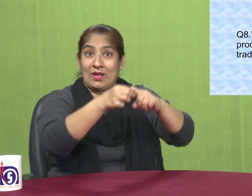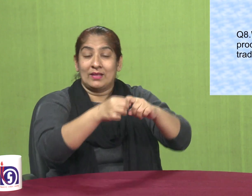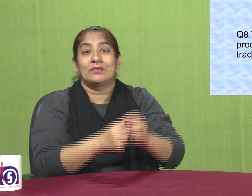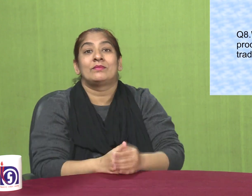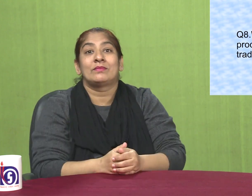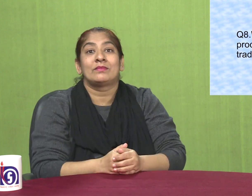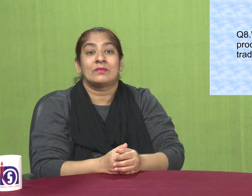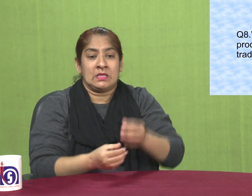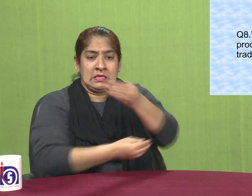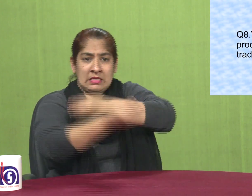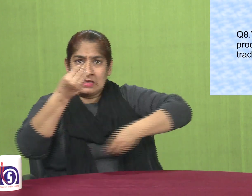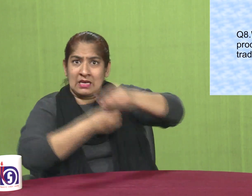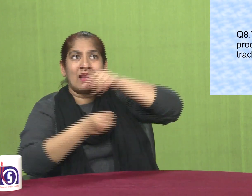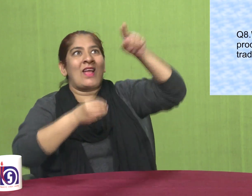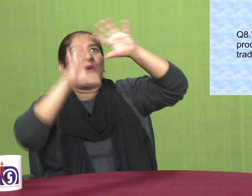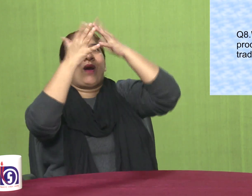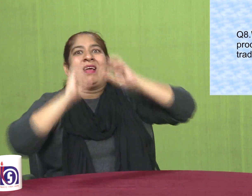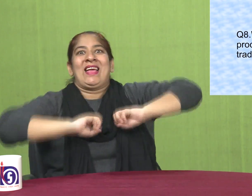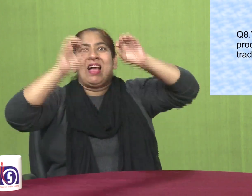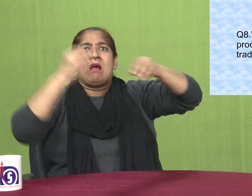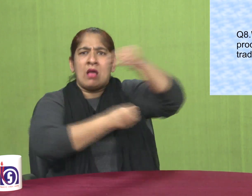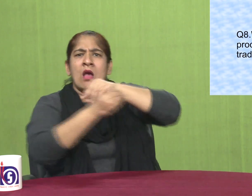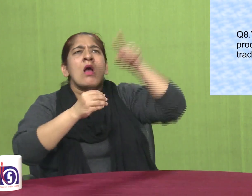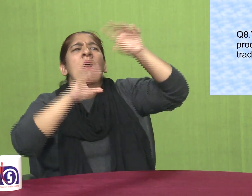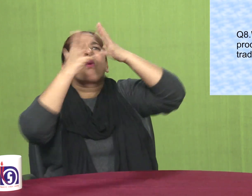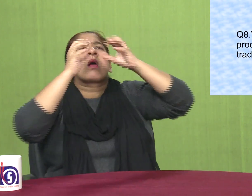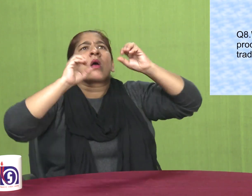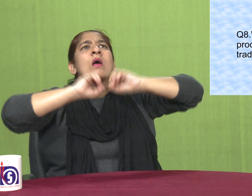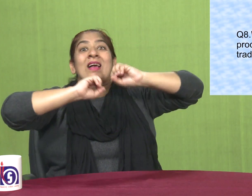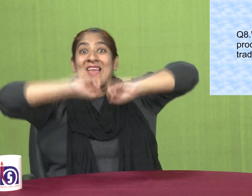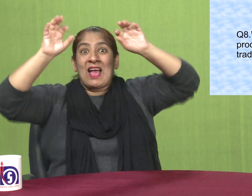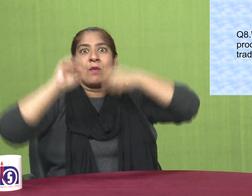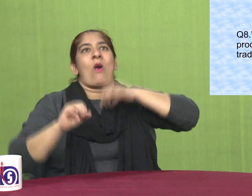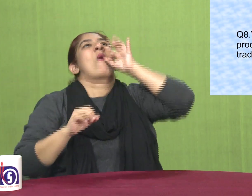8 what is the procedure for import trade